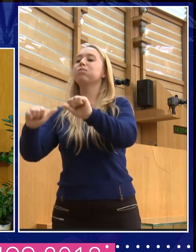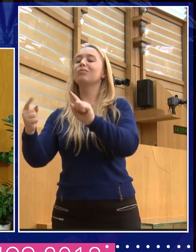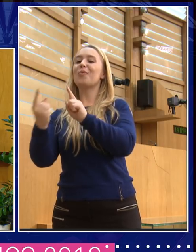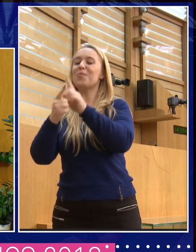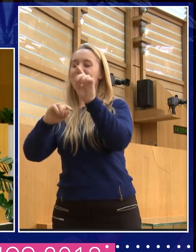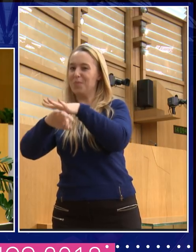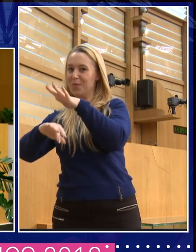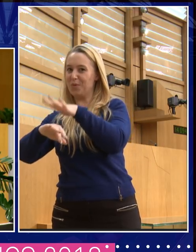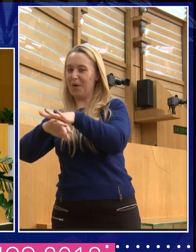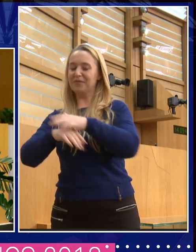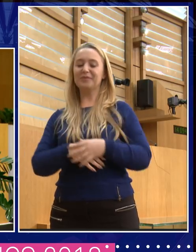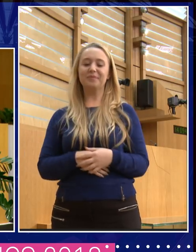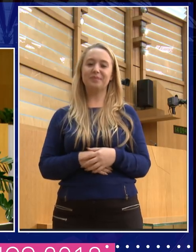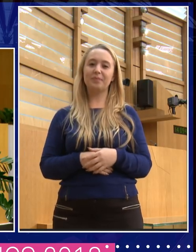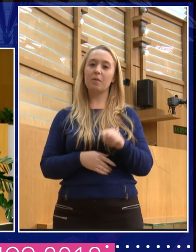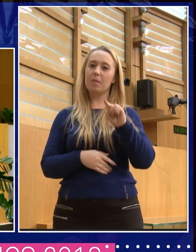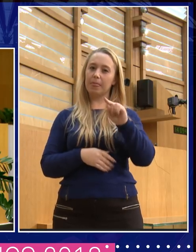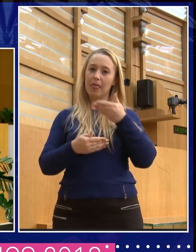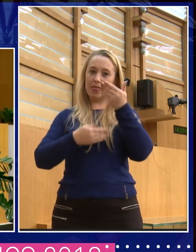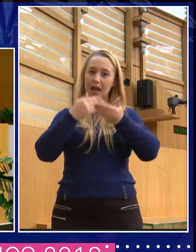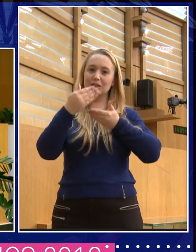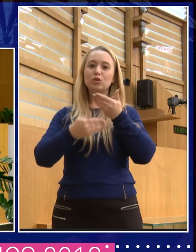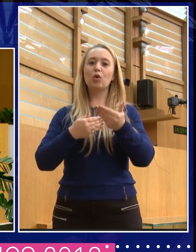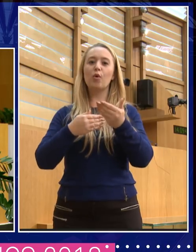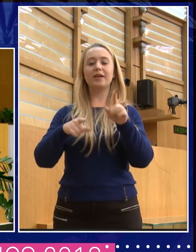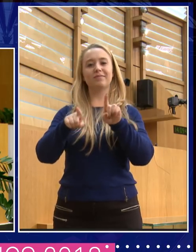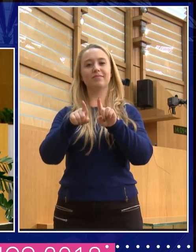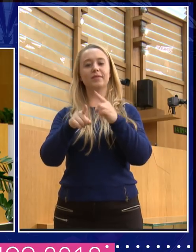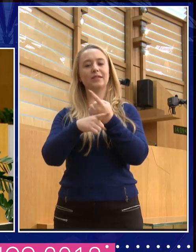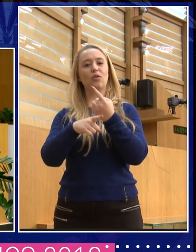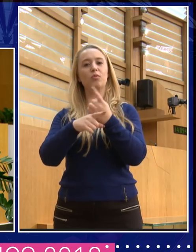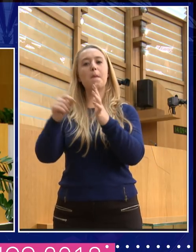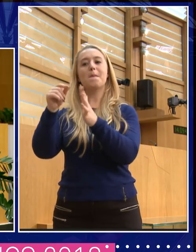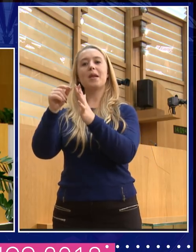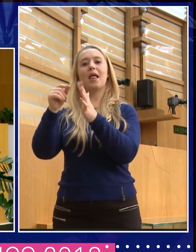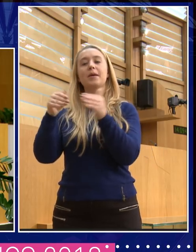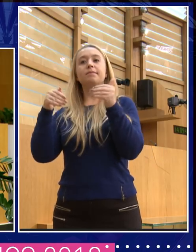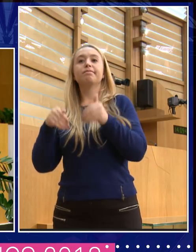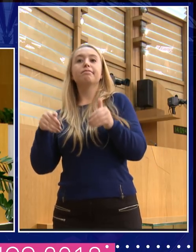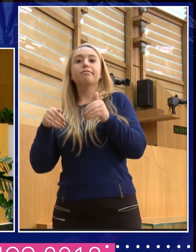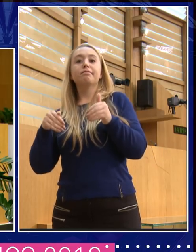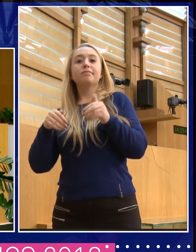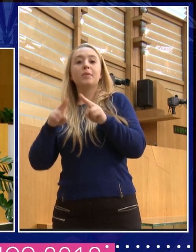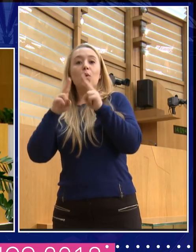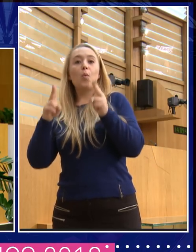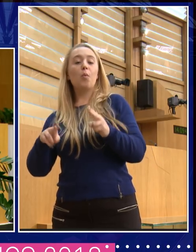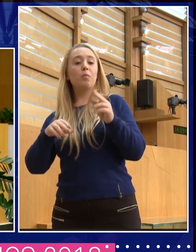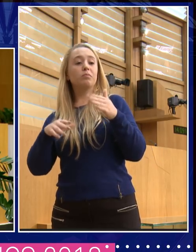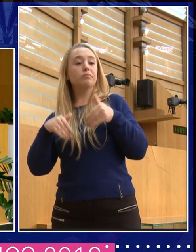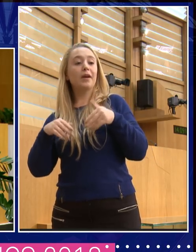But also it's the story of Penelope waiting for him back at home and her slightly, at the